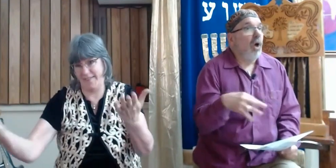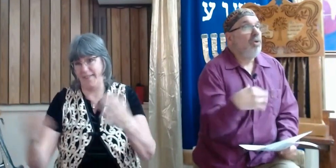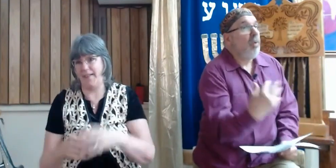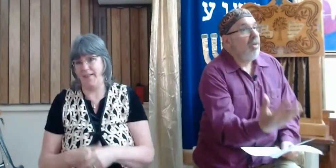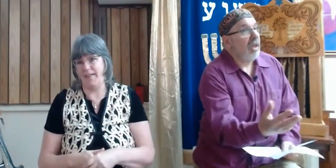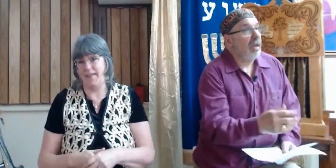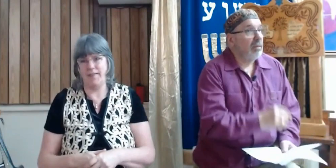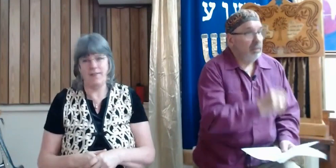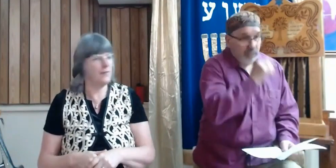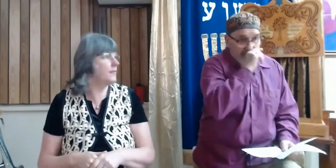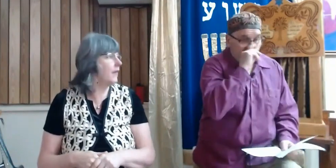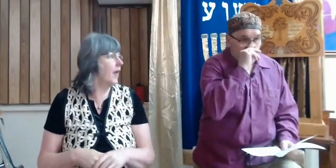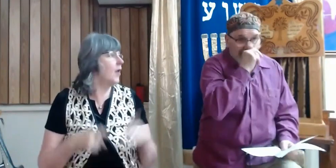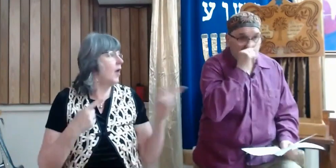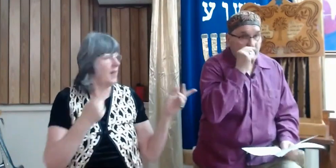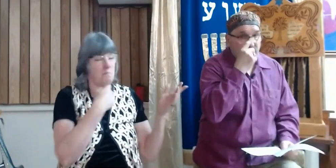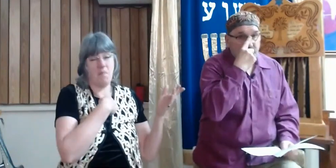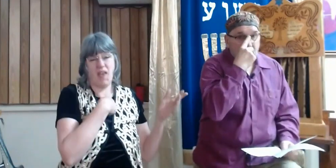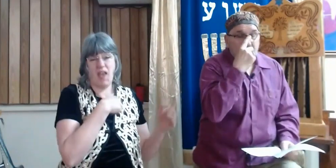unworthy